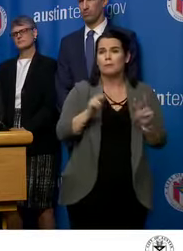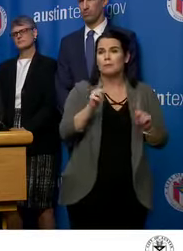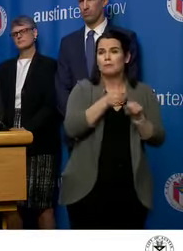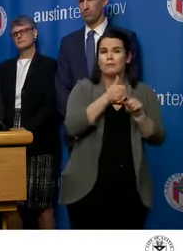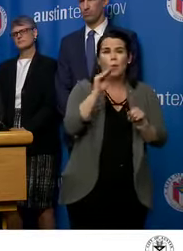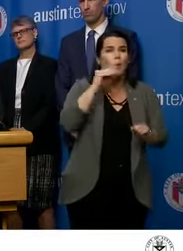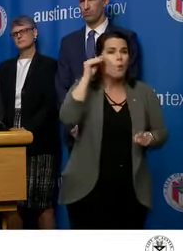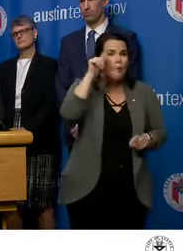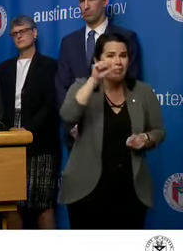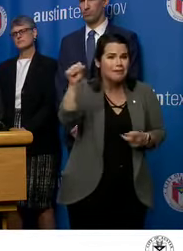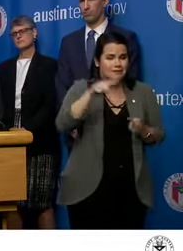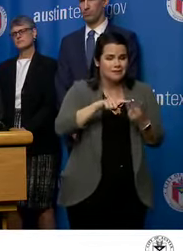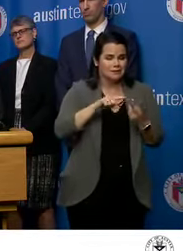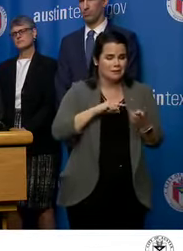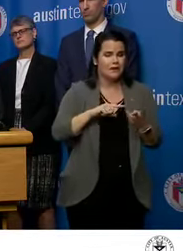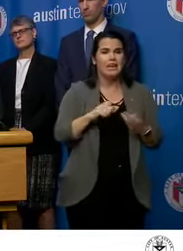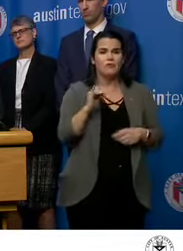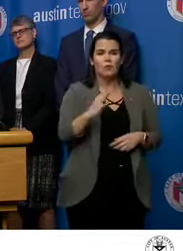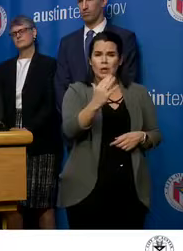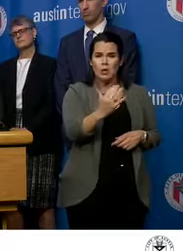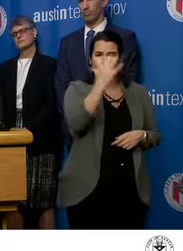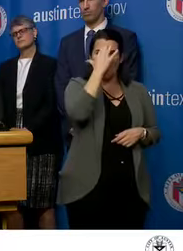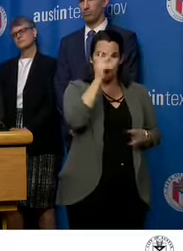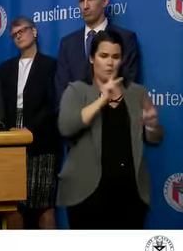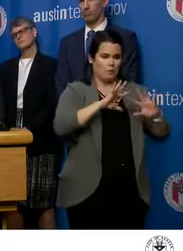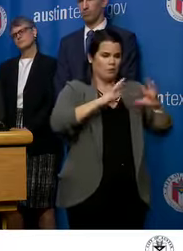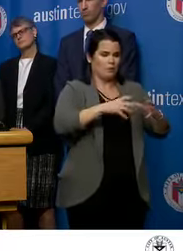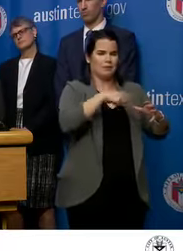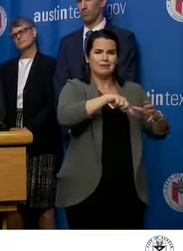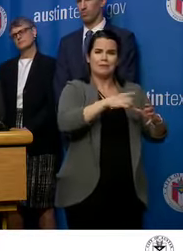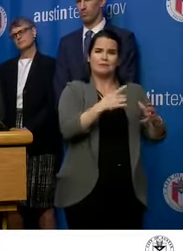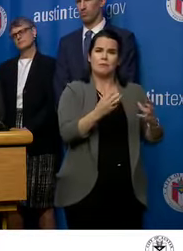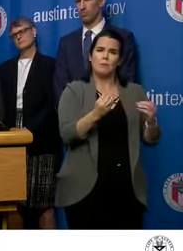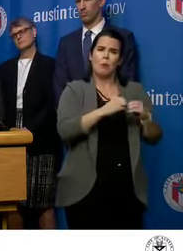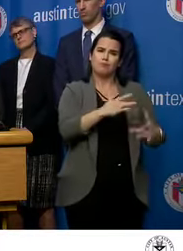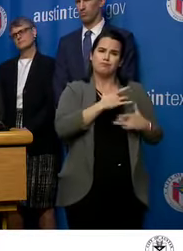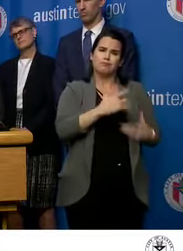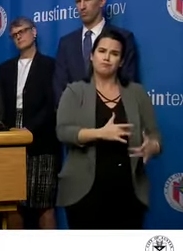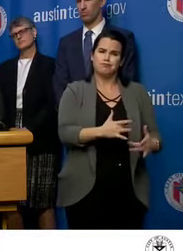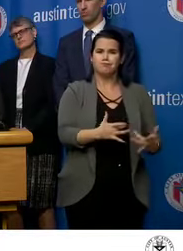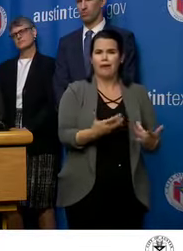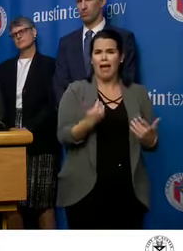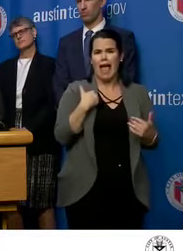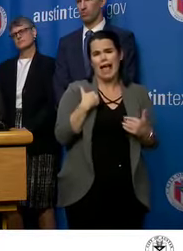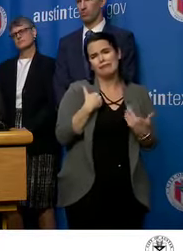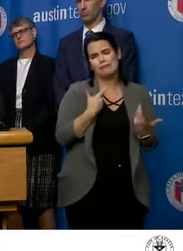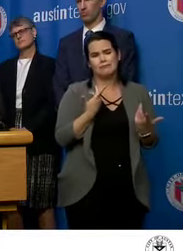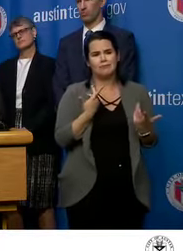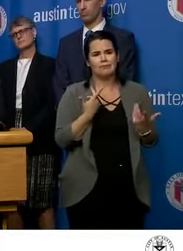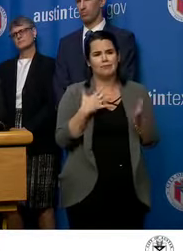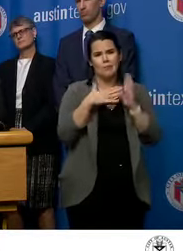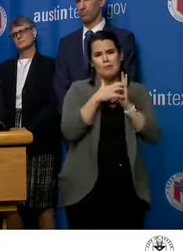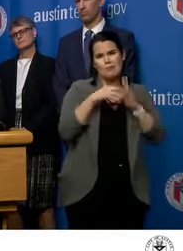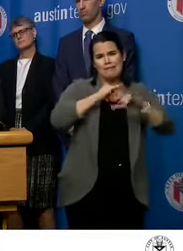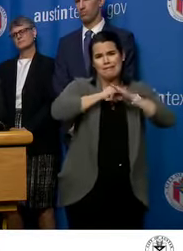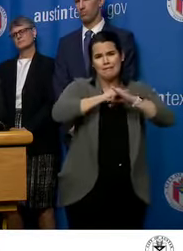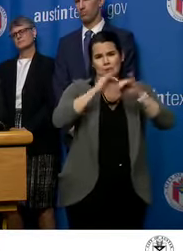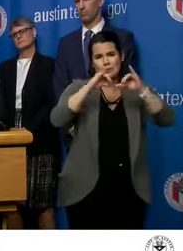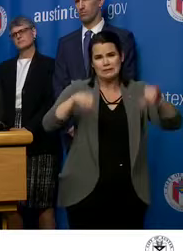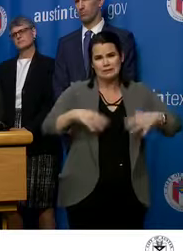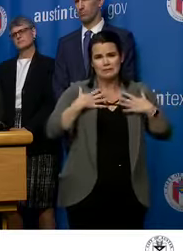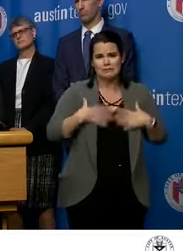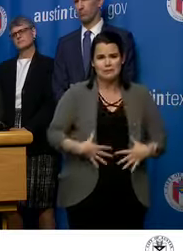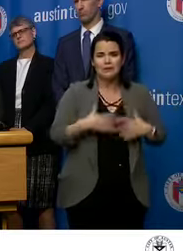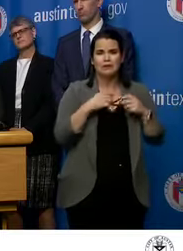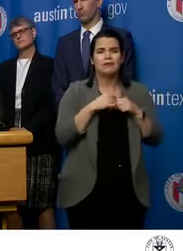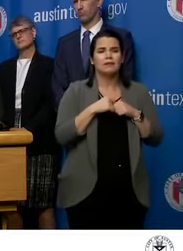uh, and other places where we know that we have populations that might be more prone to have compromised, uh, immune systems, uh, to